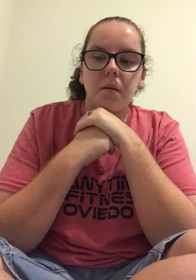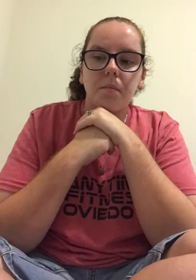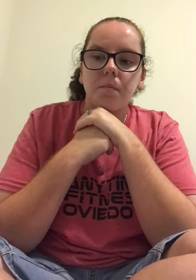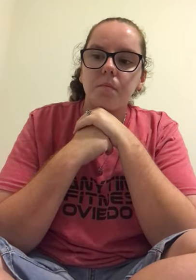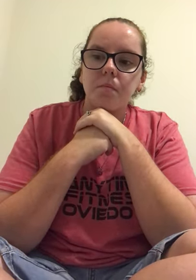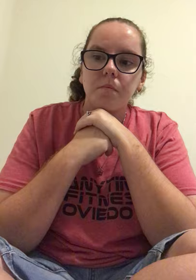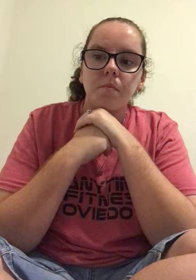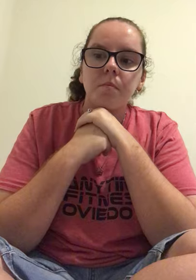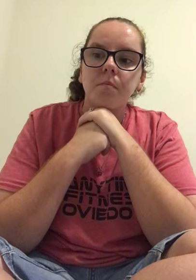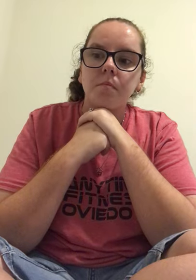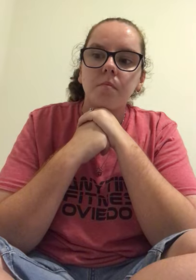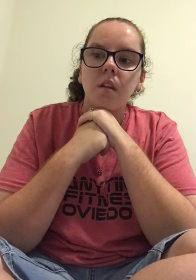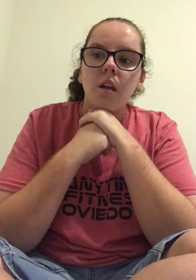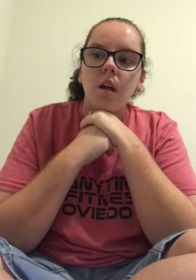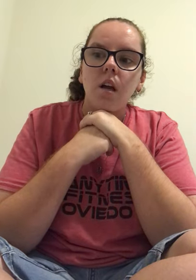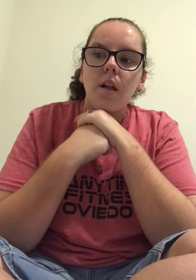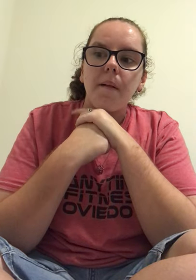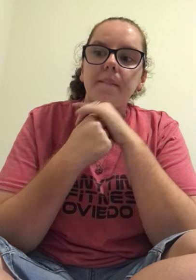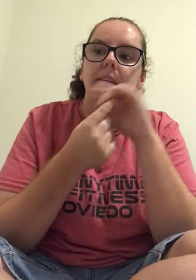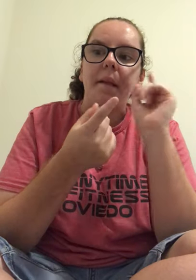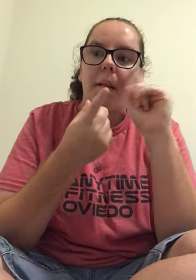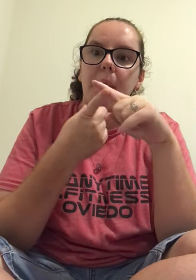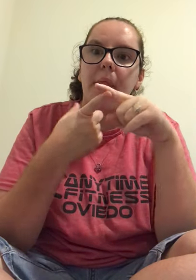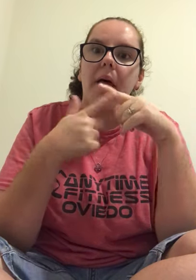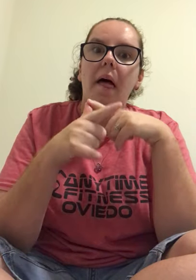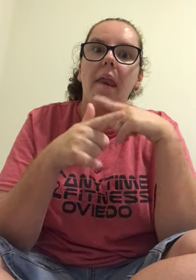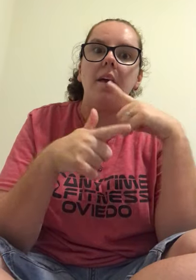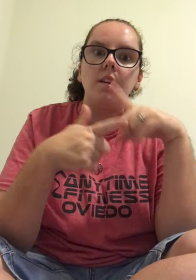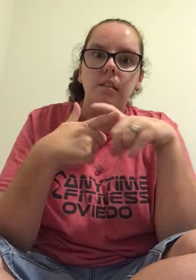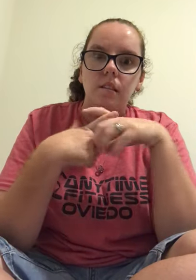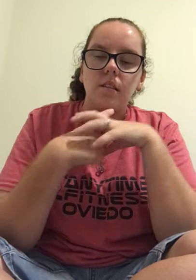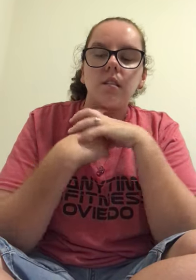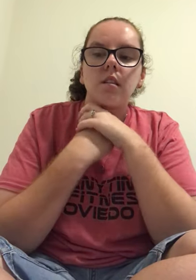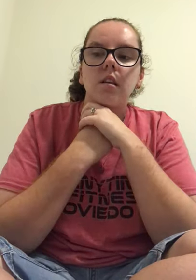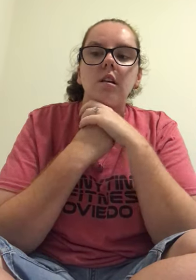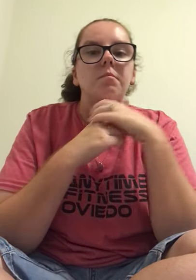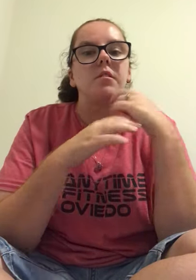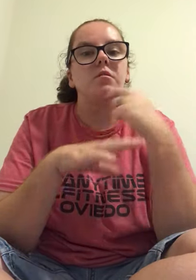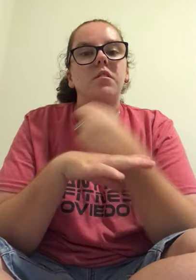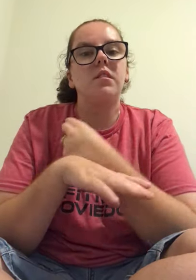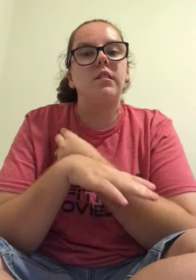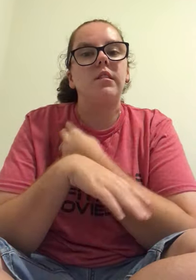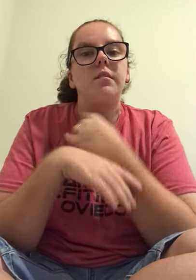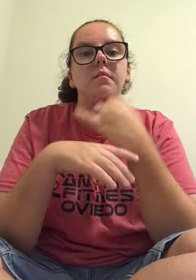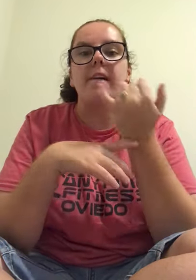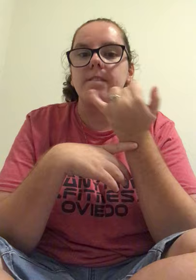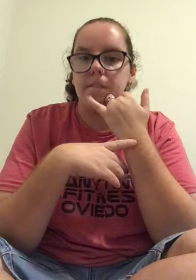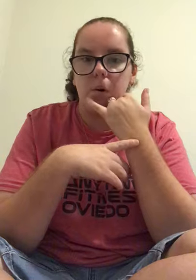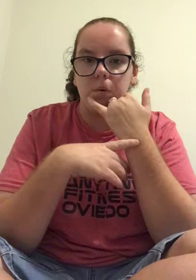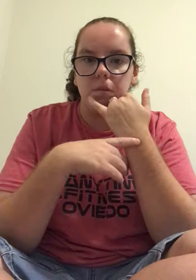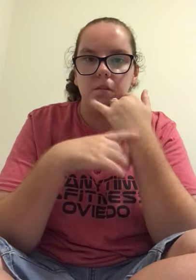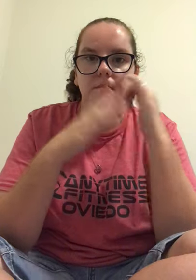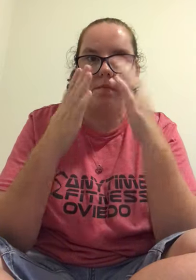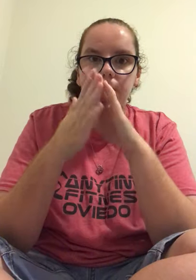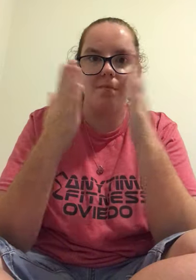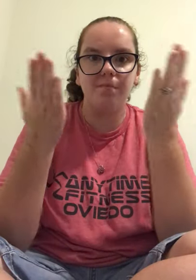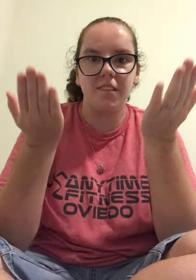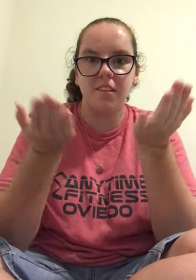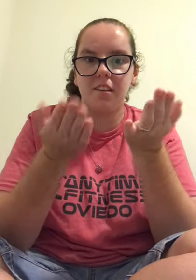till then I'll using my phone basically